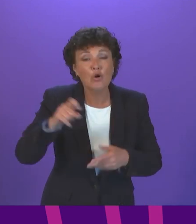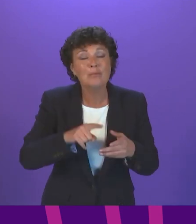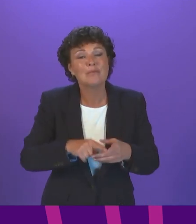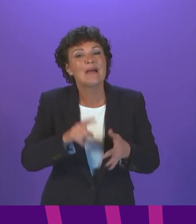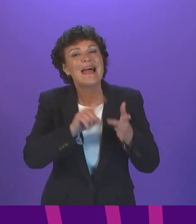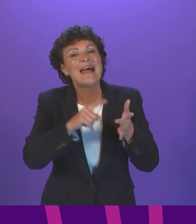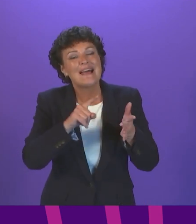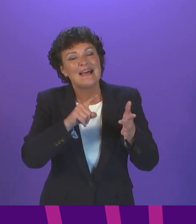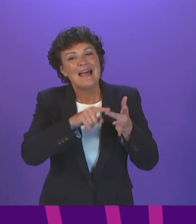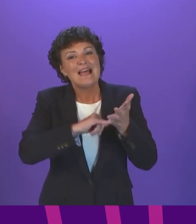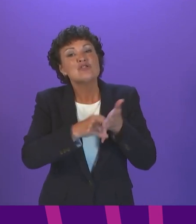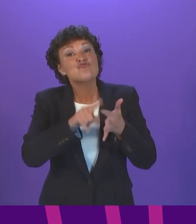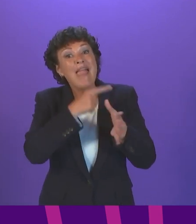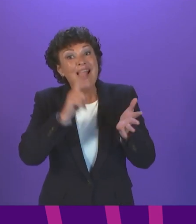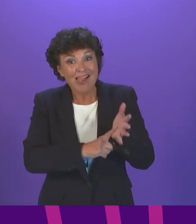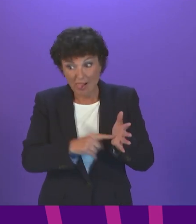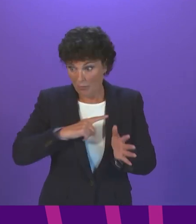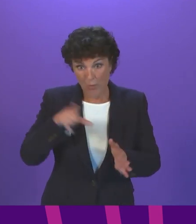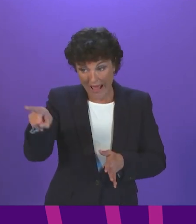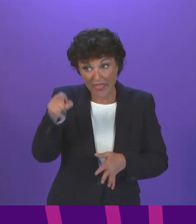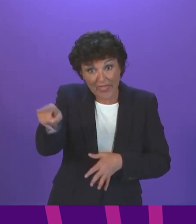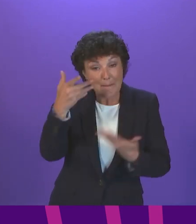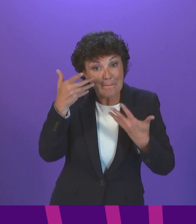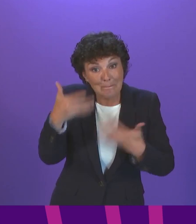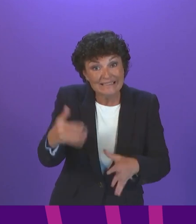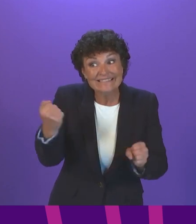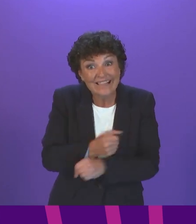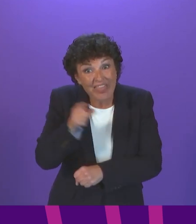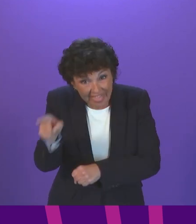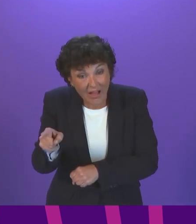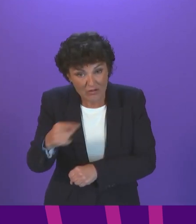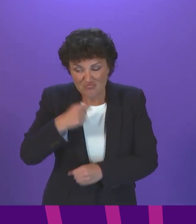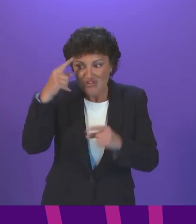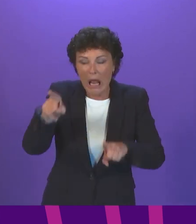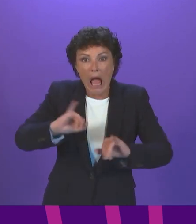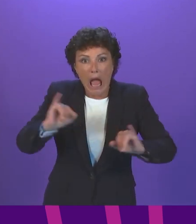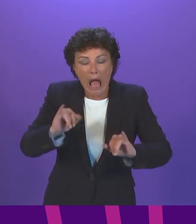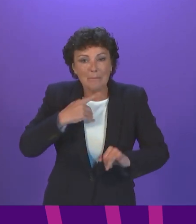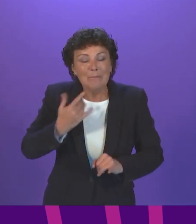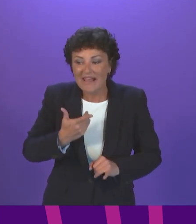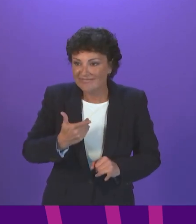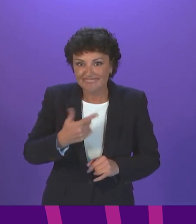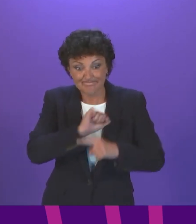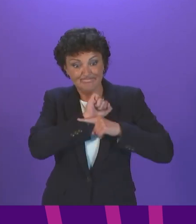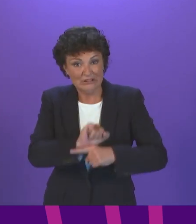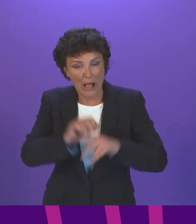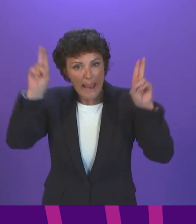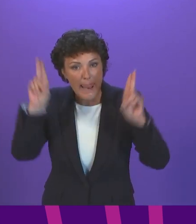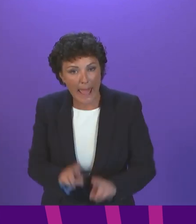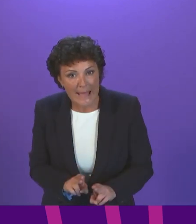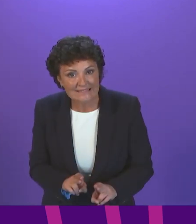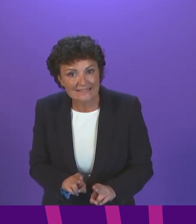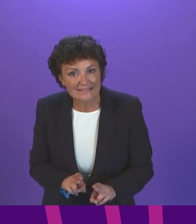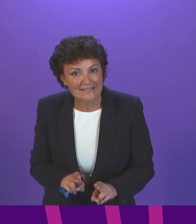example, that that is not and would not have been the right thing to do. It would actually have reduced the effectiveness of the protection from vaccination.